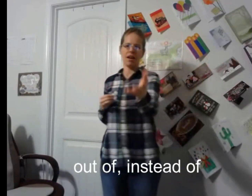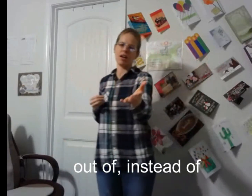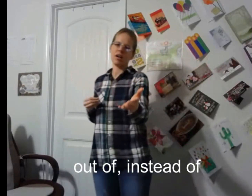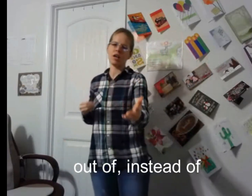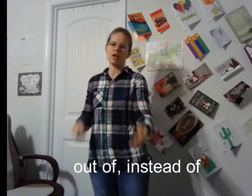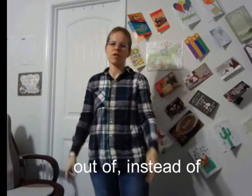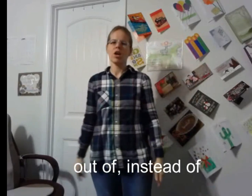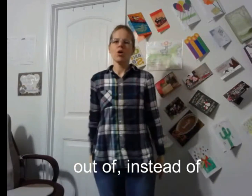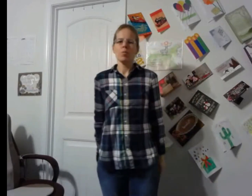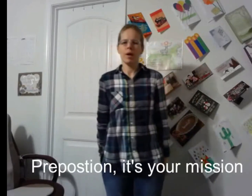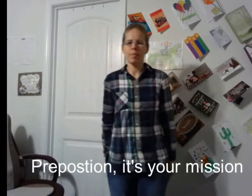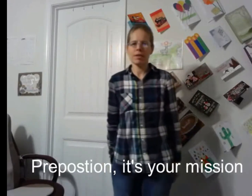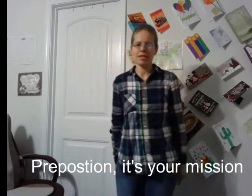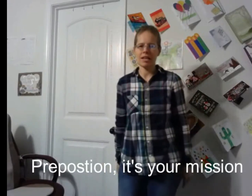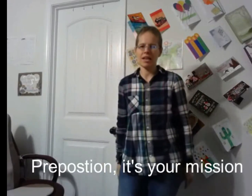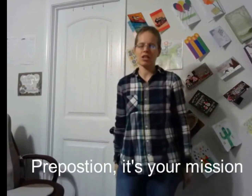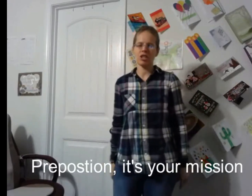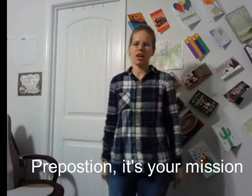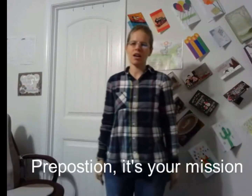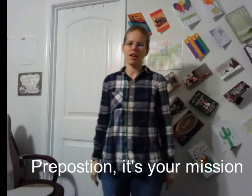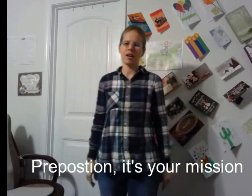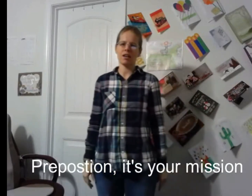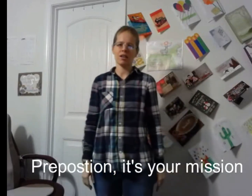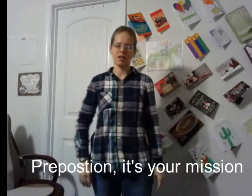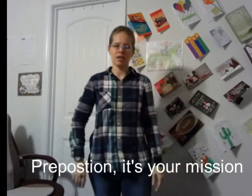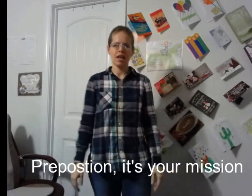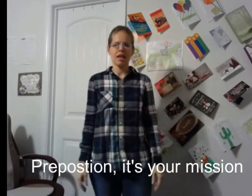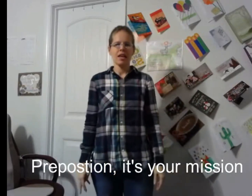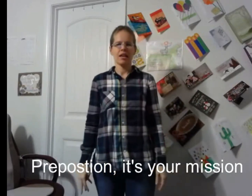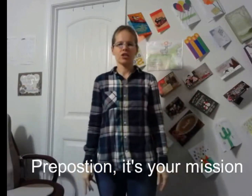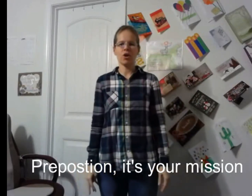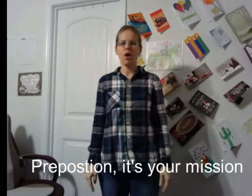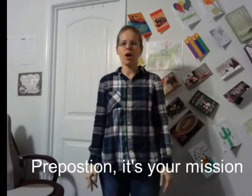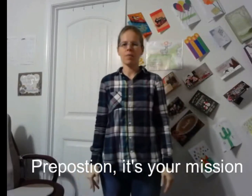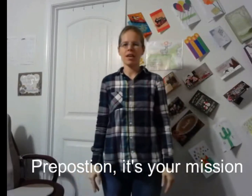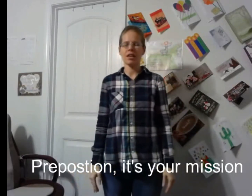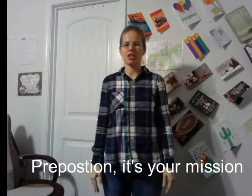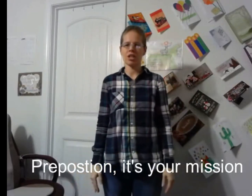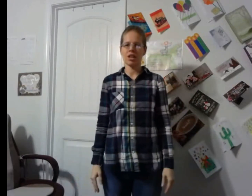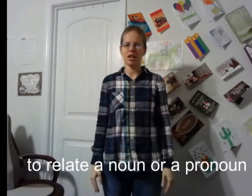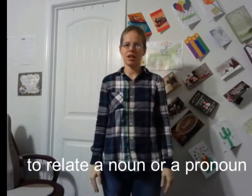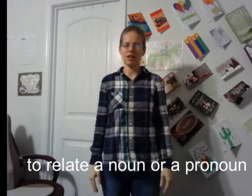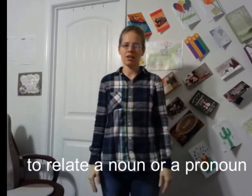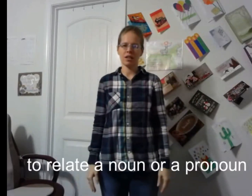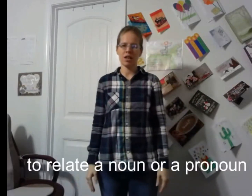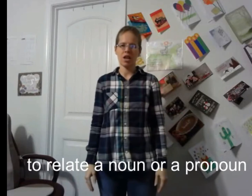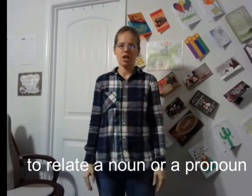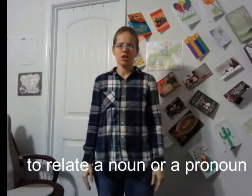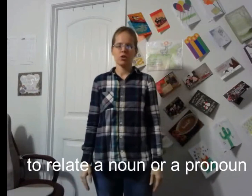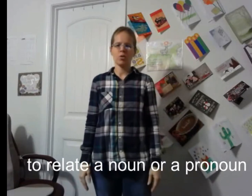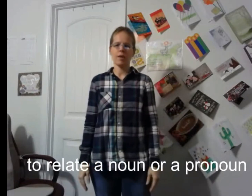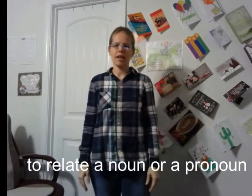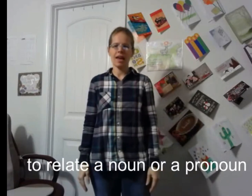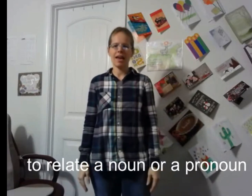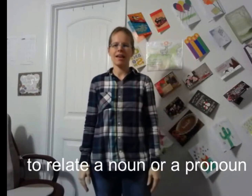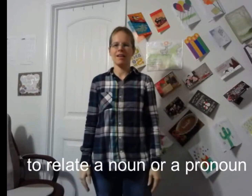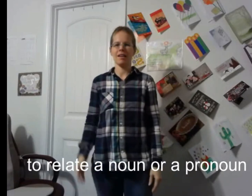of. Preposition, it's your mission, to relate